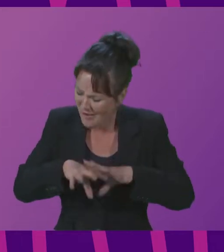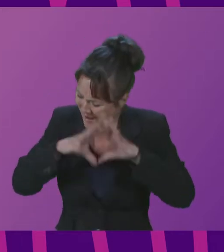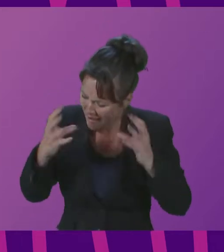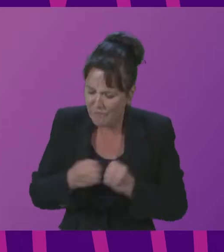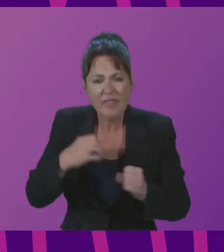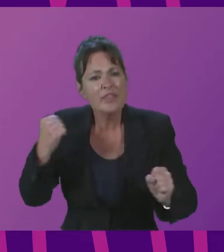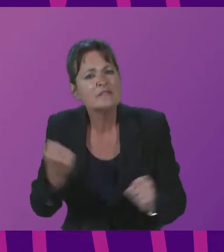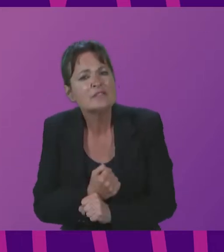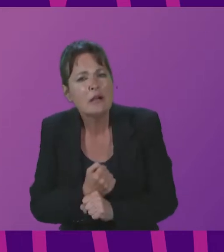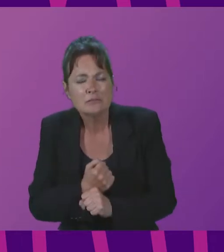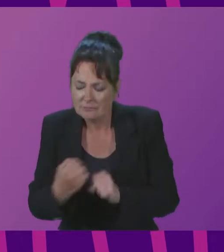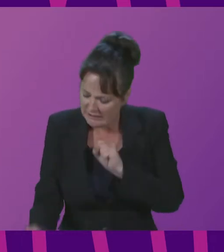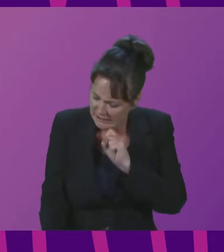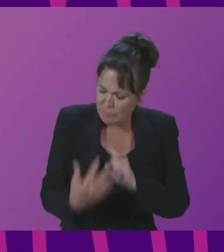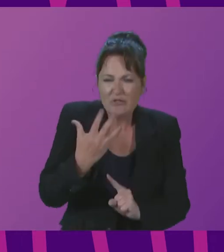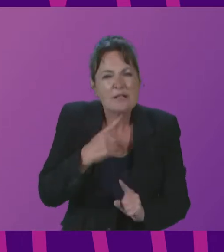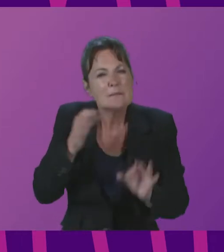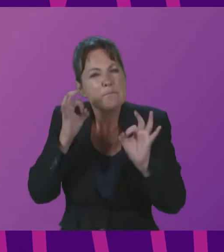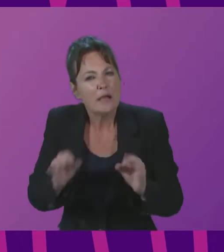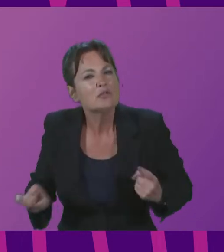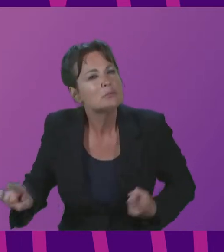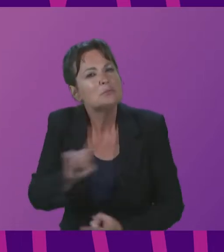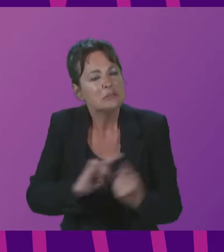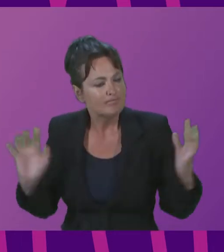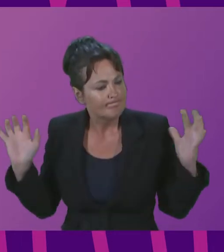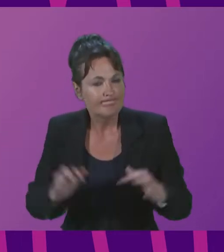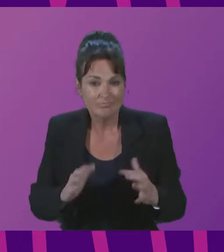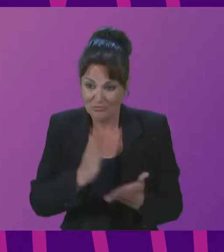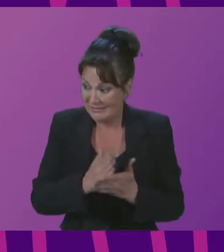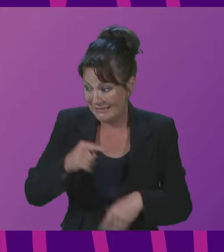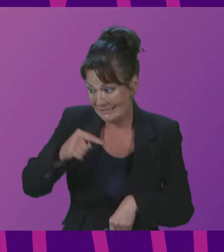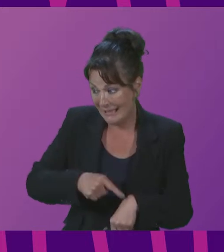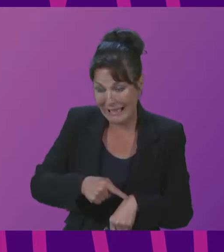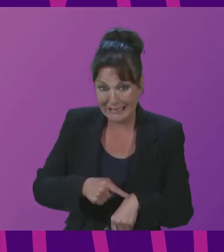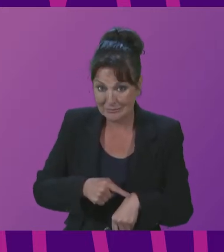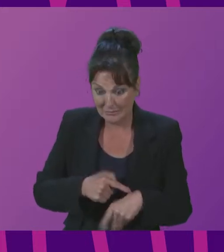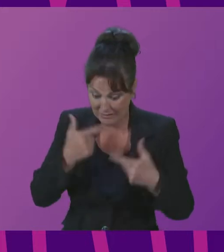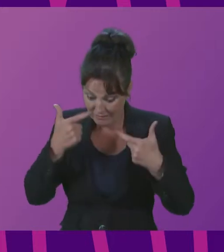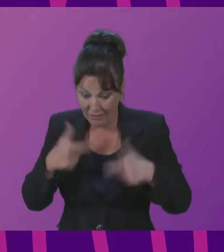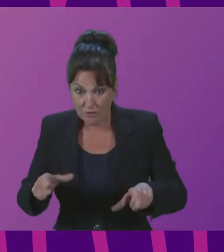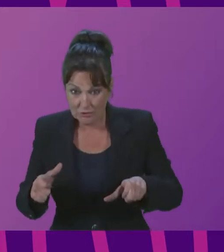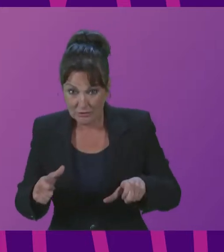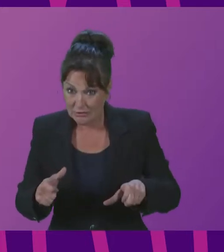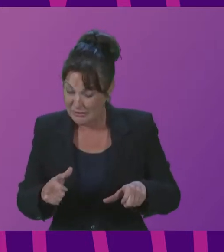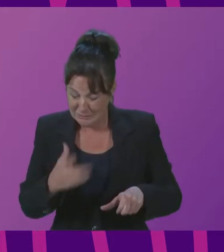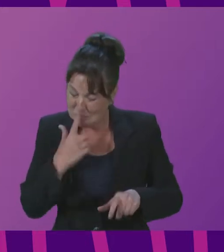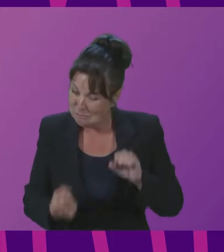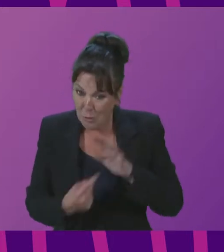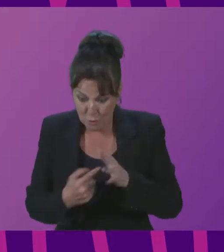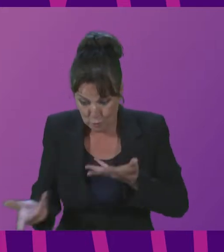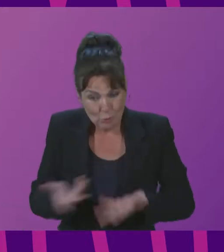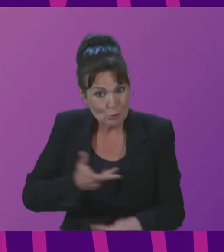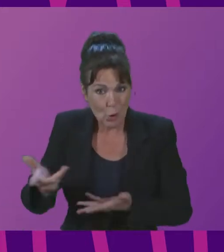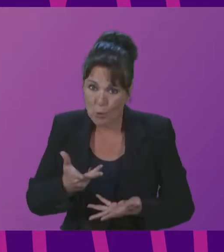important inspirational and special summit at a time in our world where dialogue between peoples has never been more important